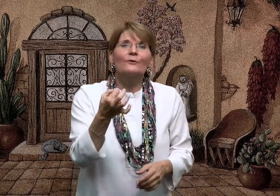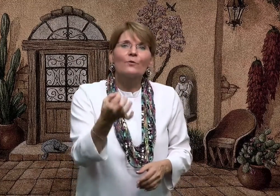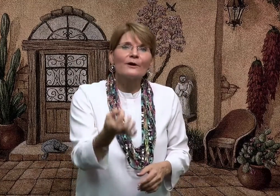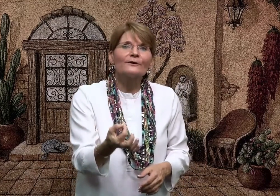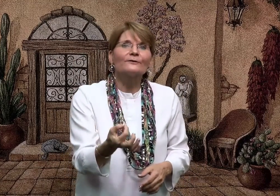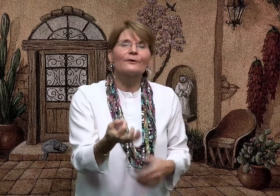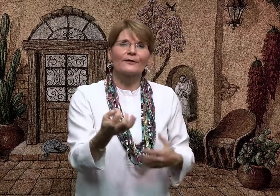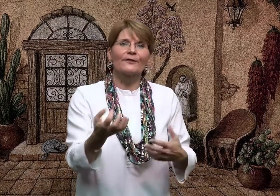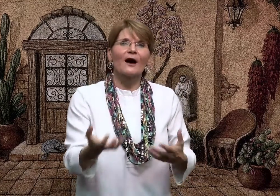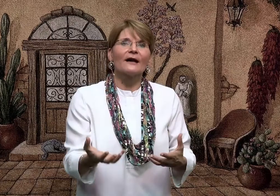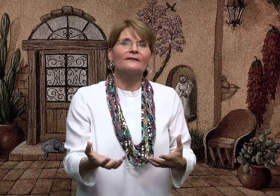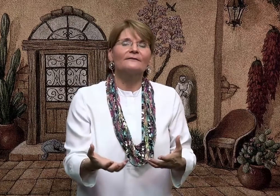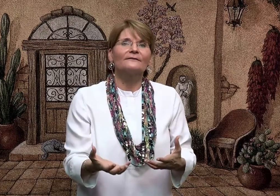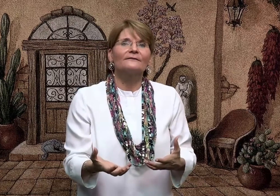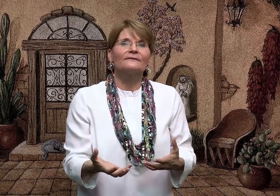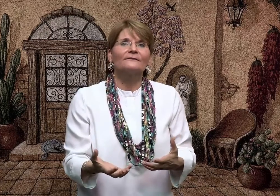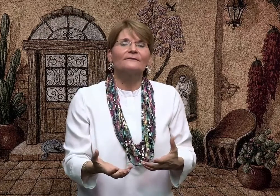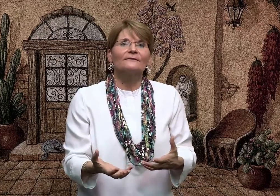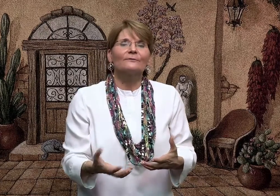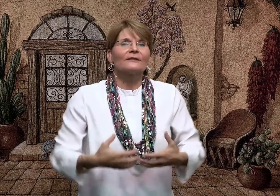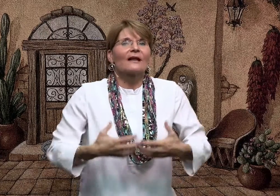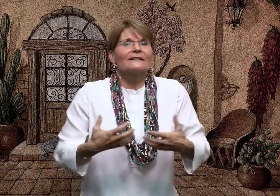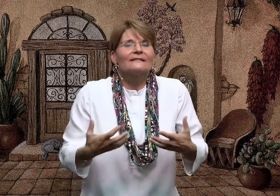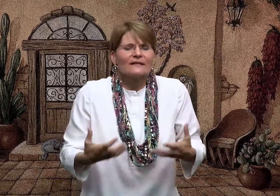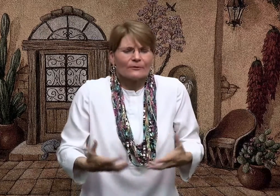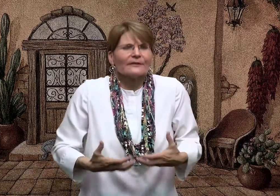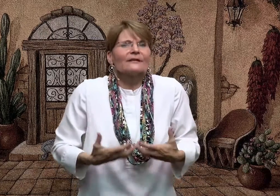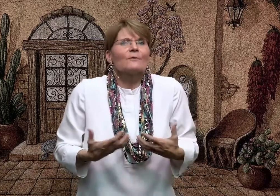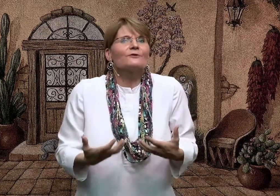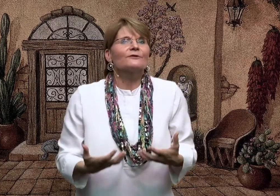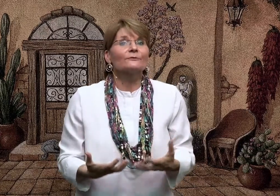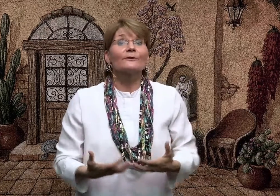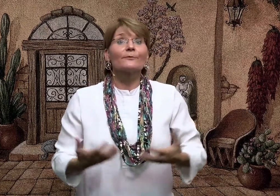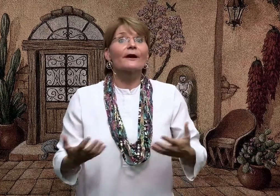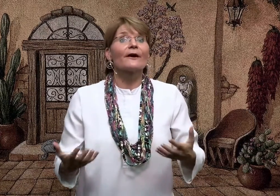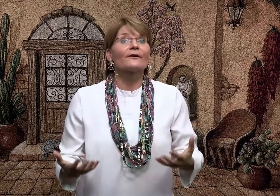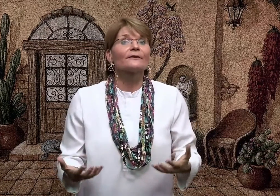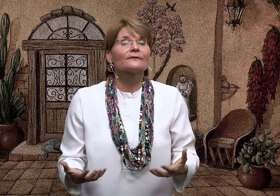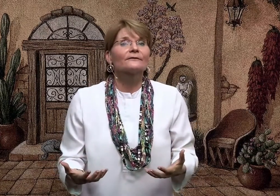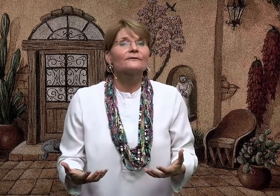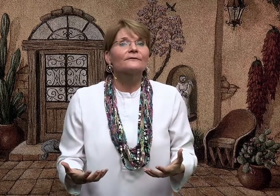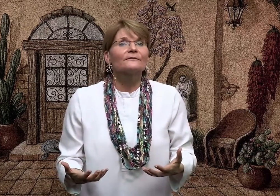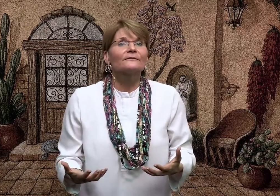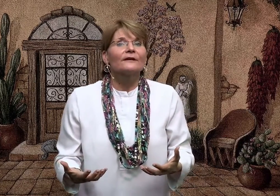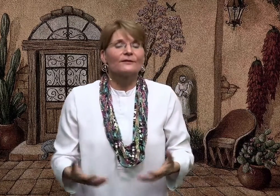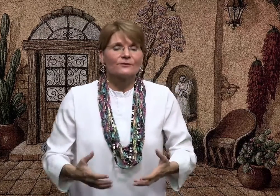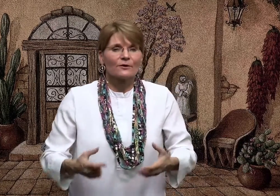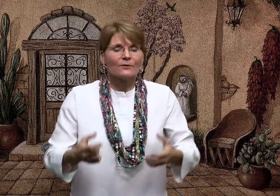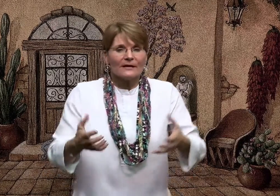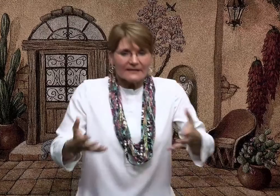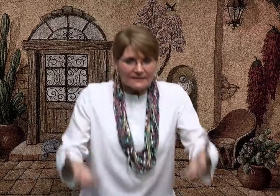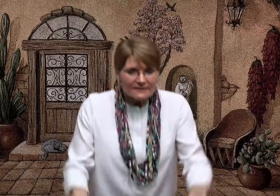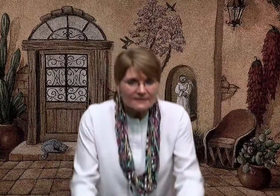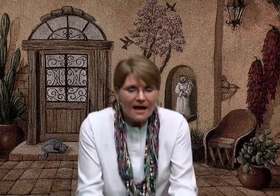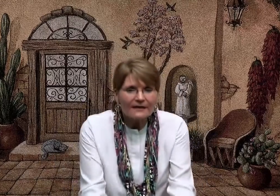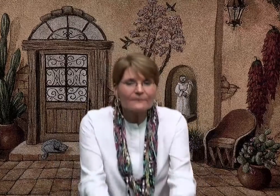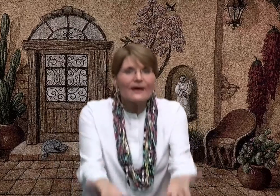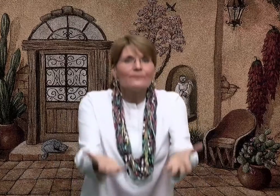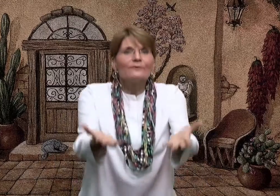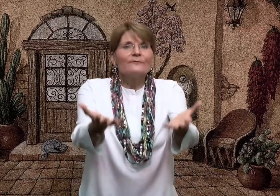word, with a thought, with an idea, with an emotion, with a prayer. And so inside of that movement